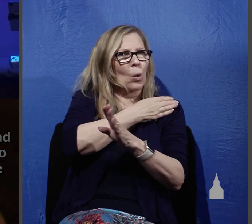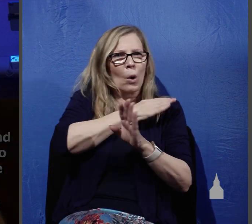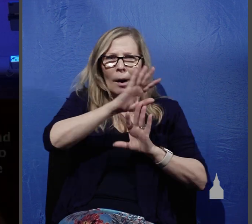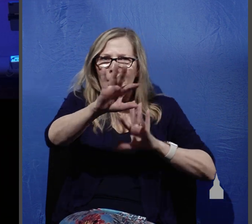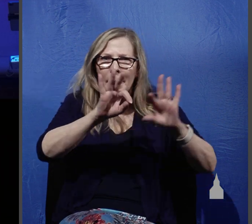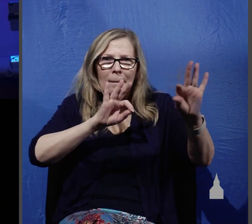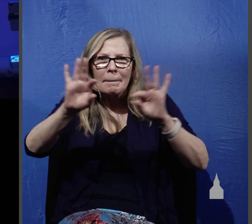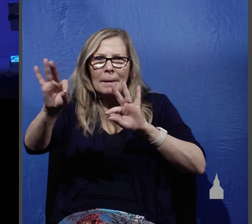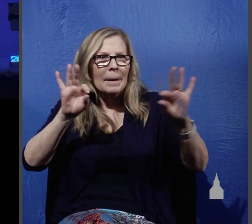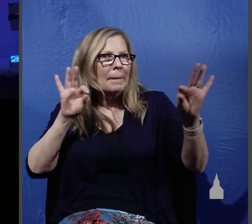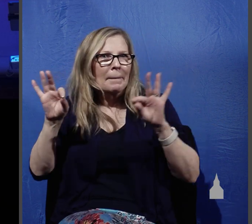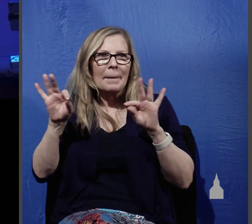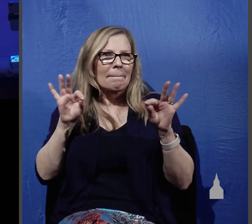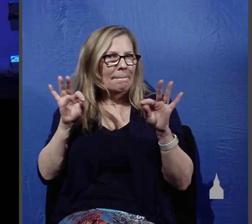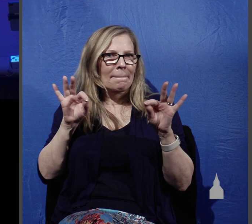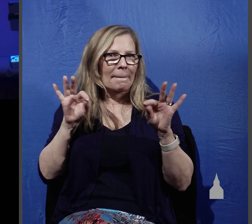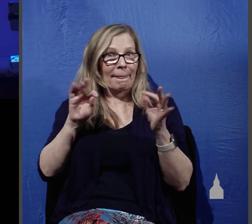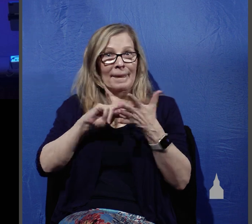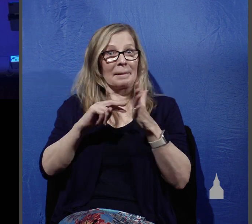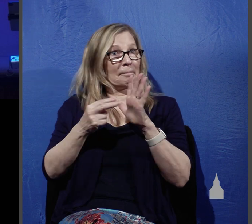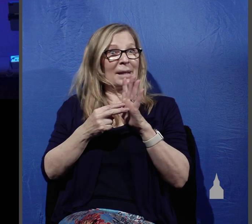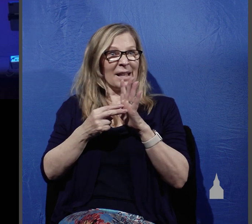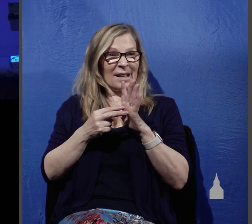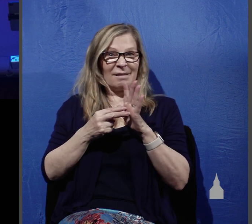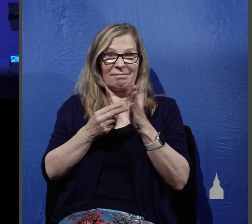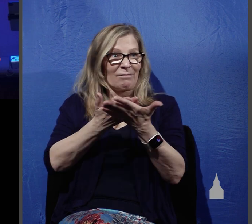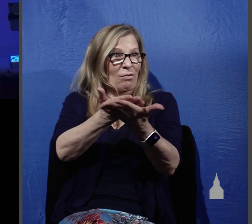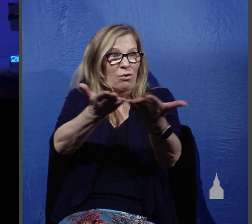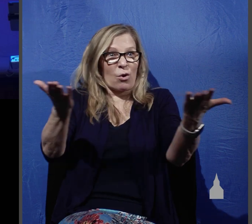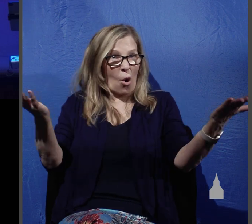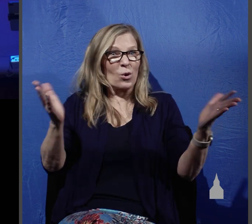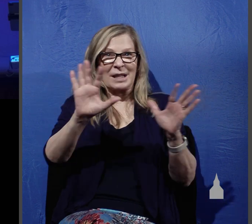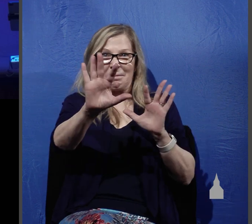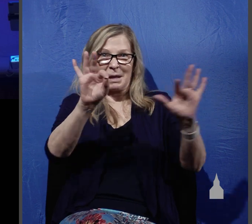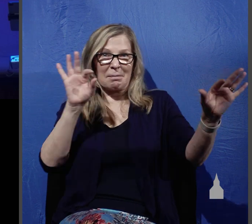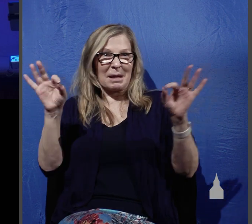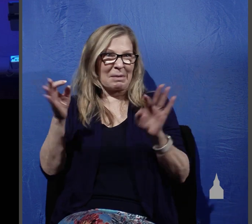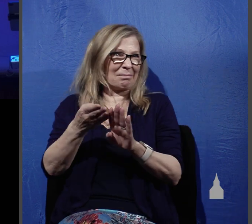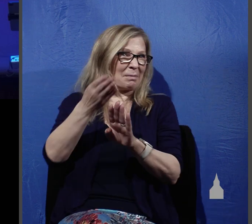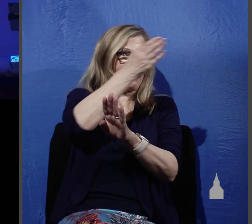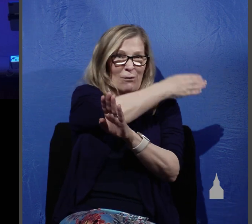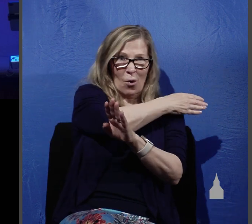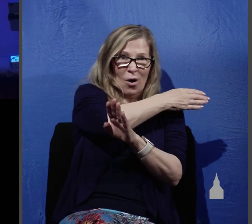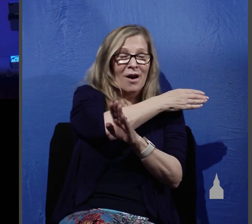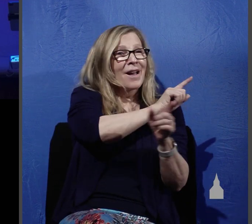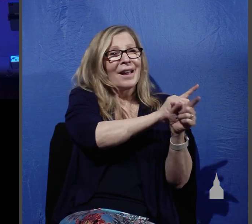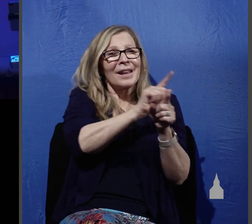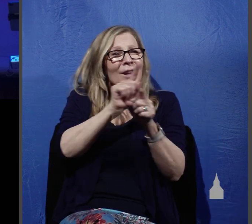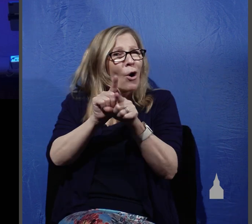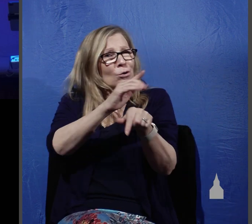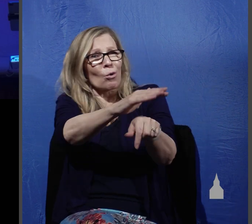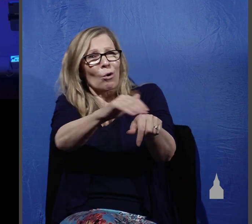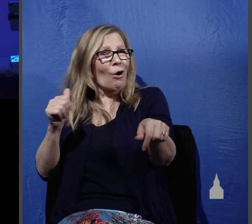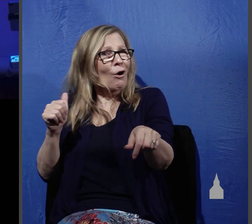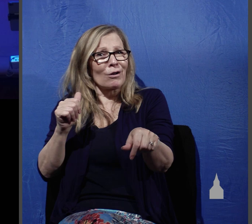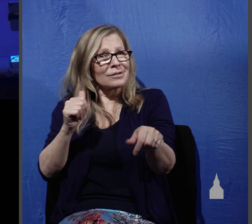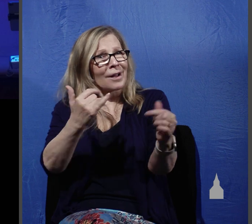predestined meaning those he's predestined to be saved he also called to himself meaning